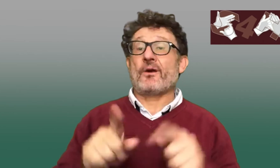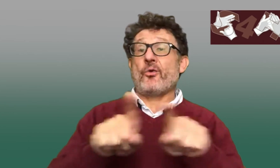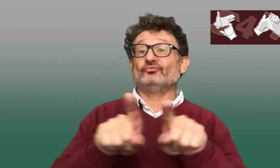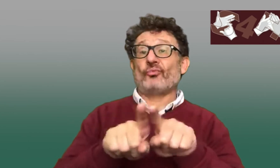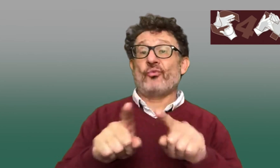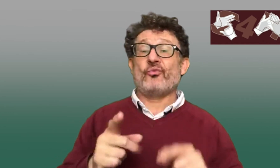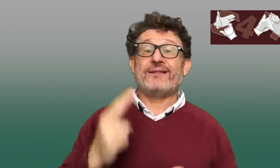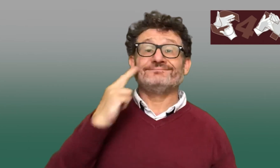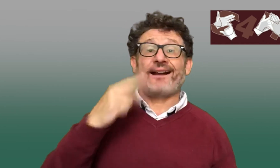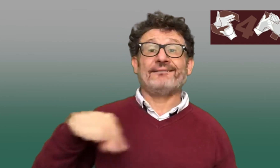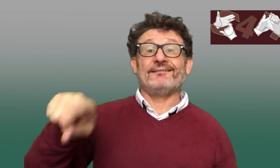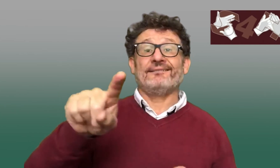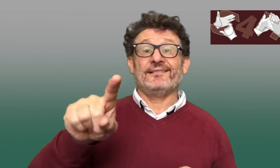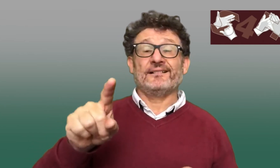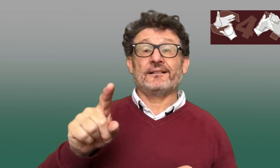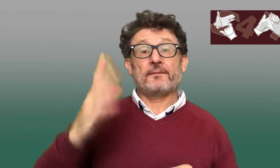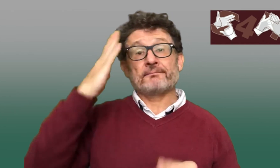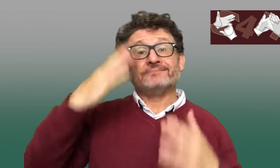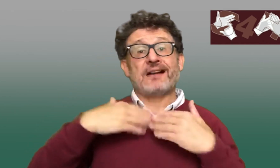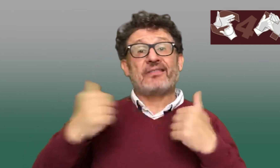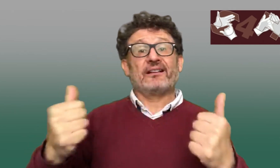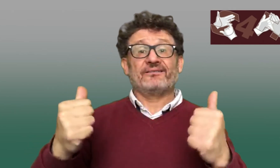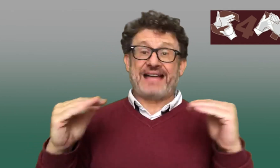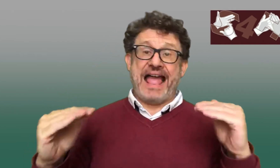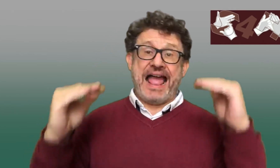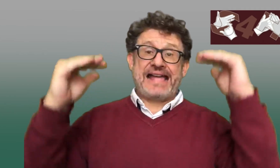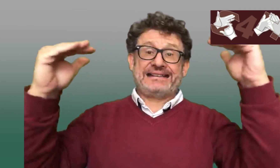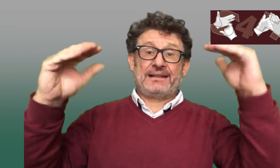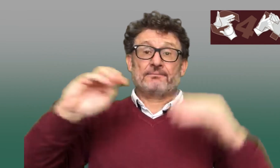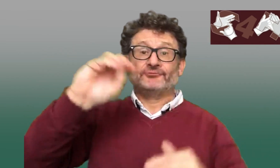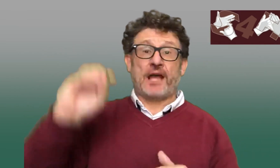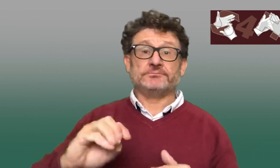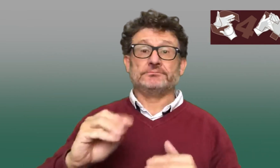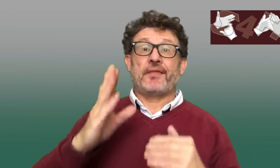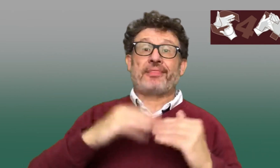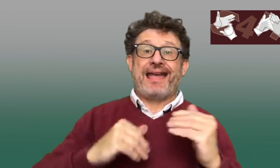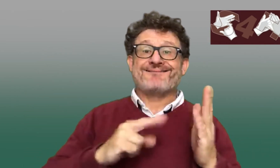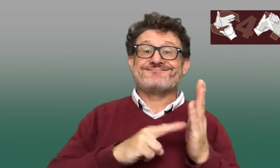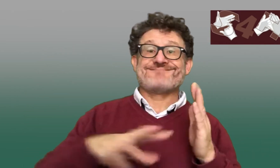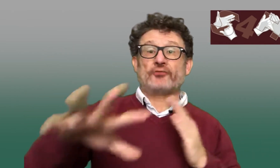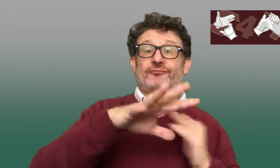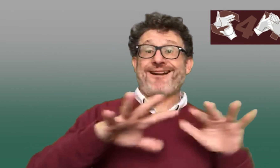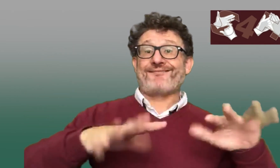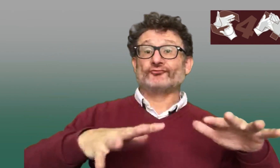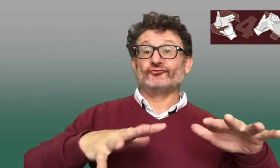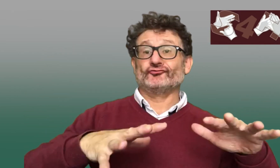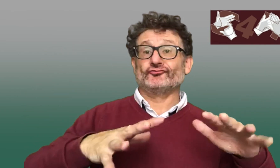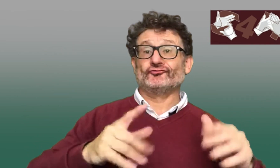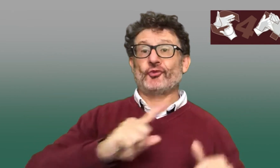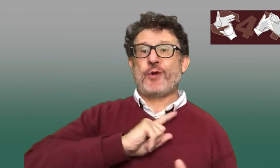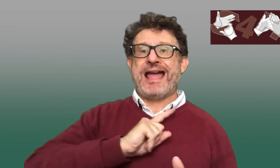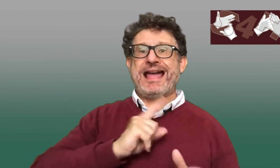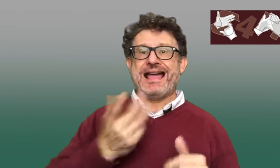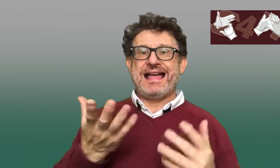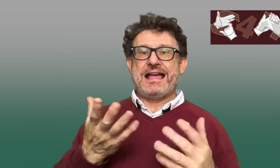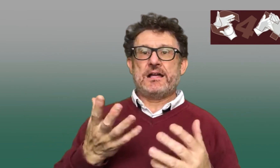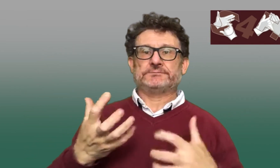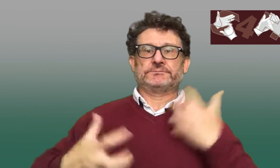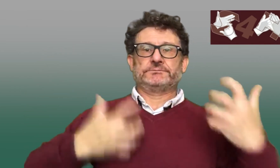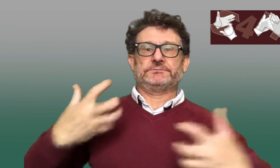deaf people with those sort of behaviours. But I want you to also appreciate that there's so much higher percentage of deaf people